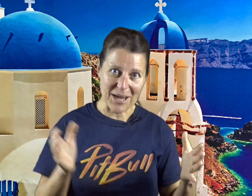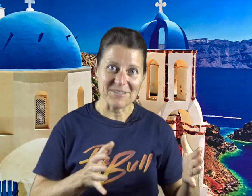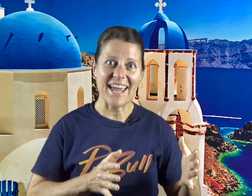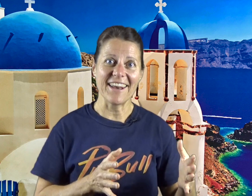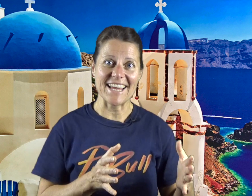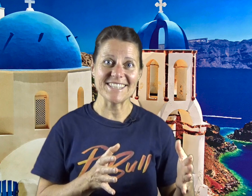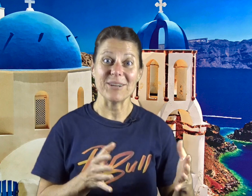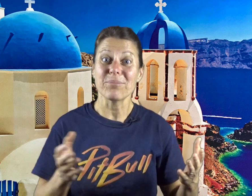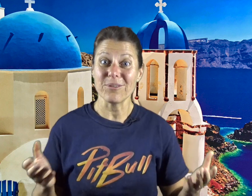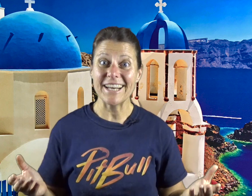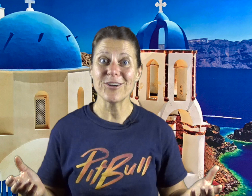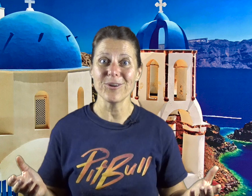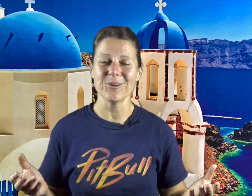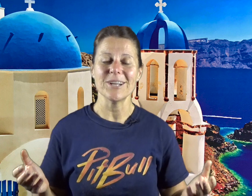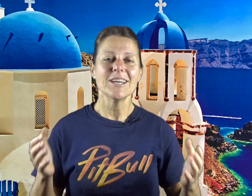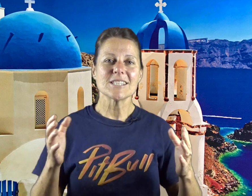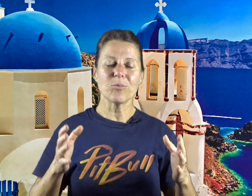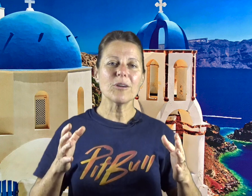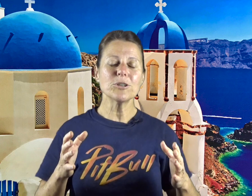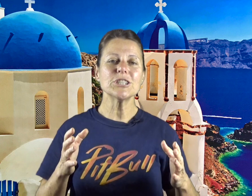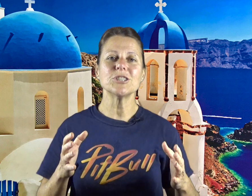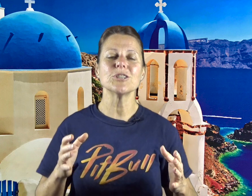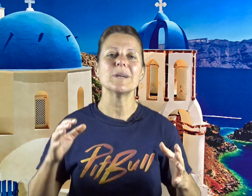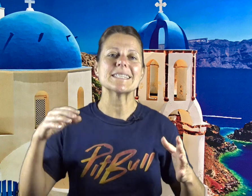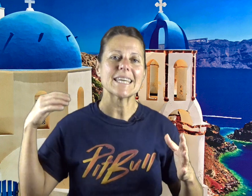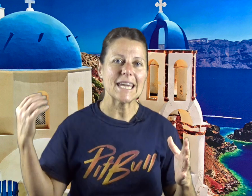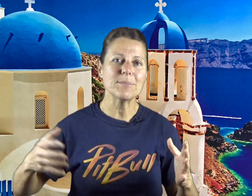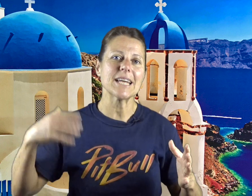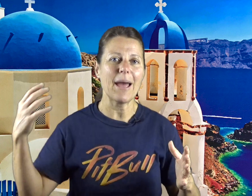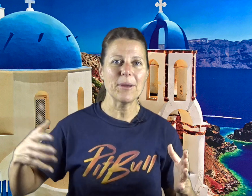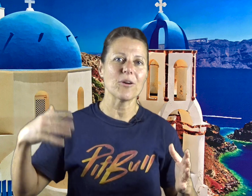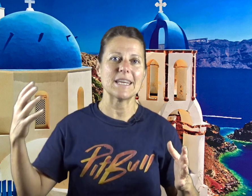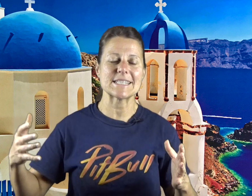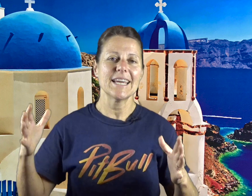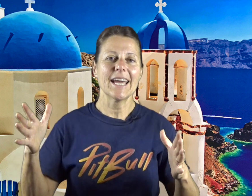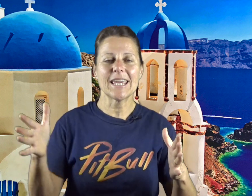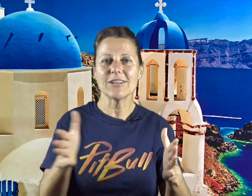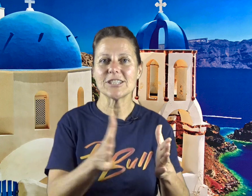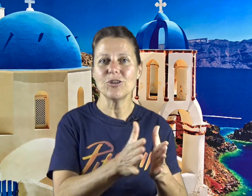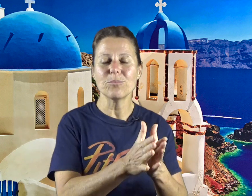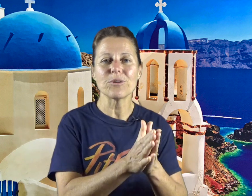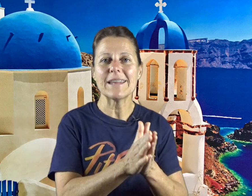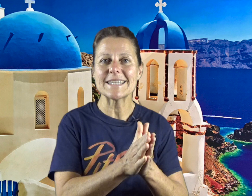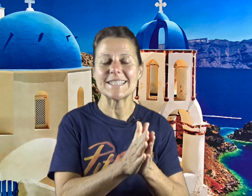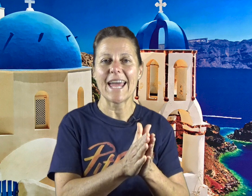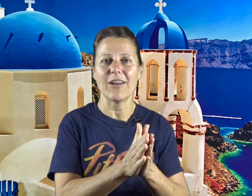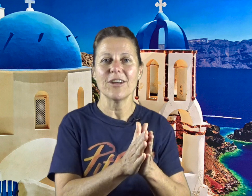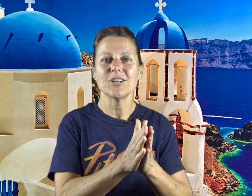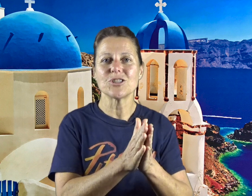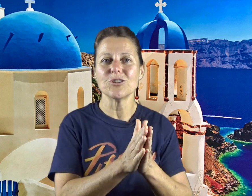come down hasn't it pretty cool so what I want you to do is keep tapping on this and get till you bring this down to